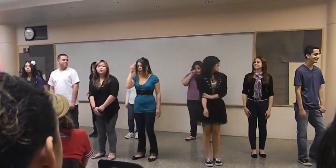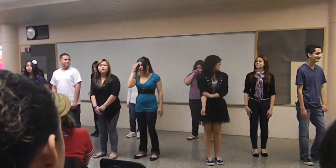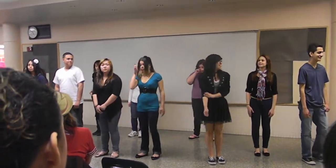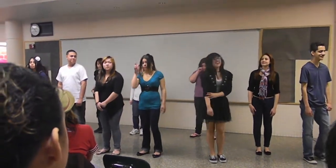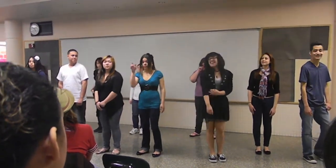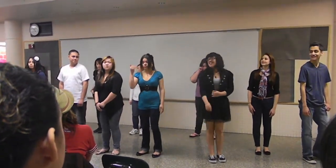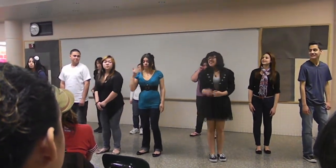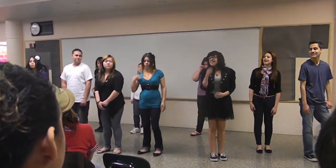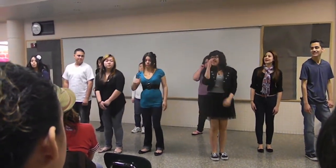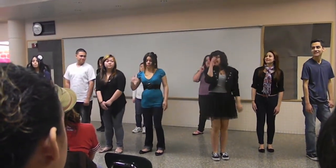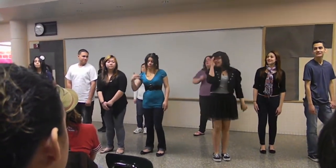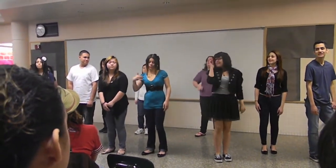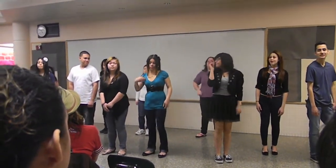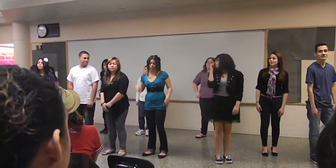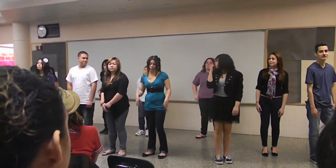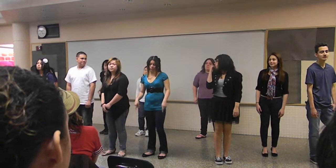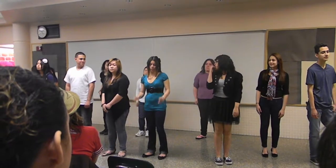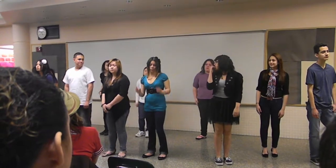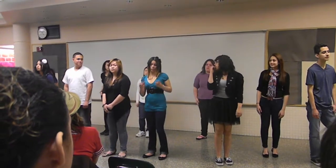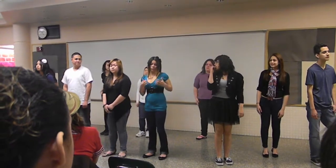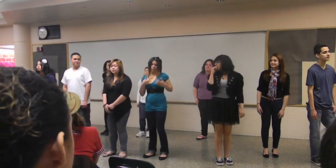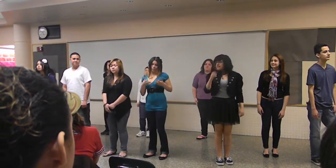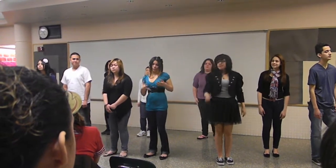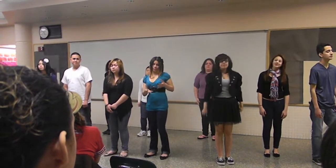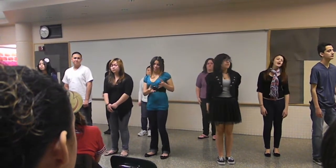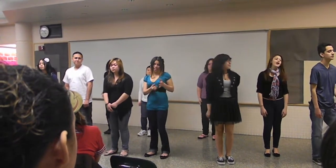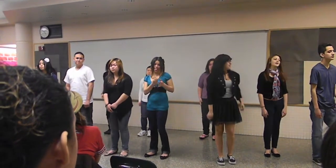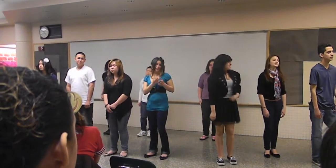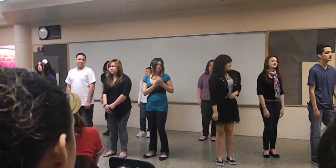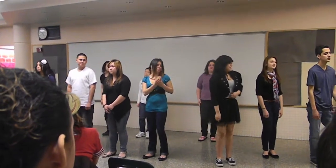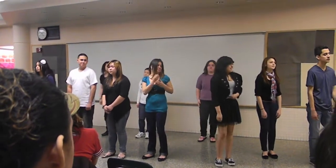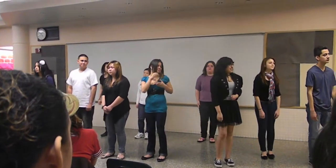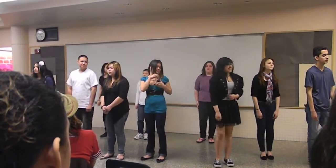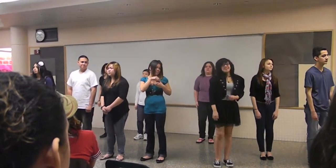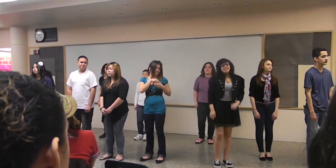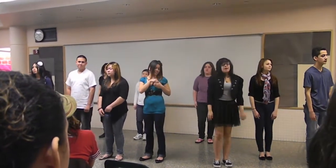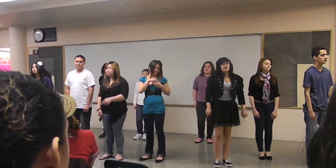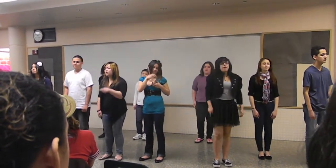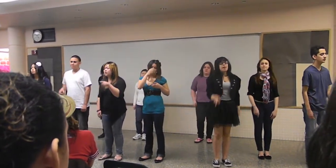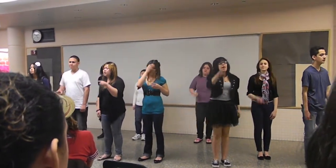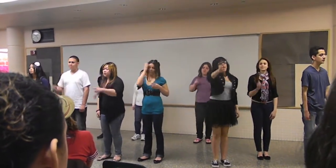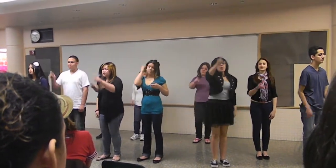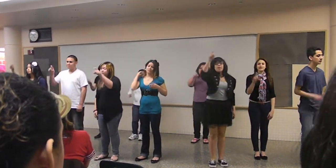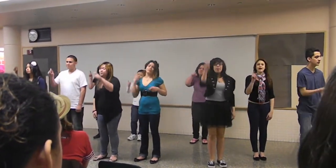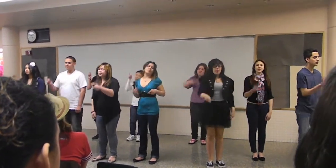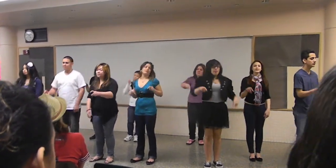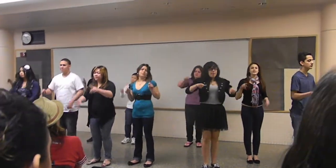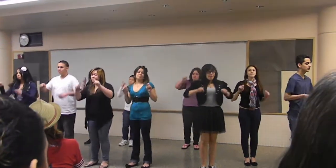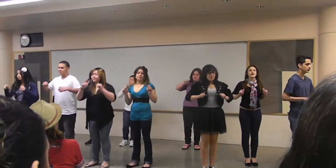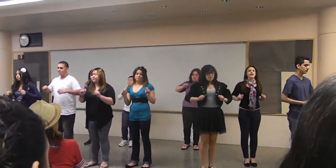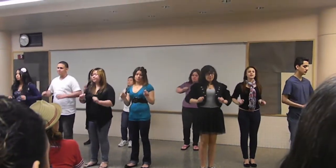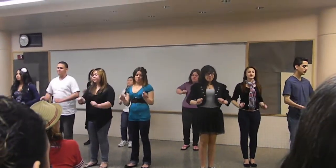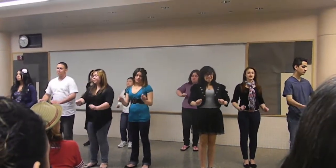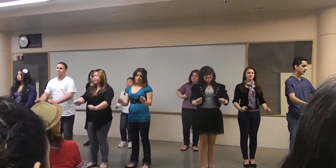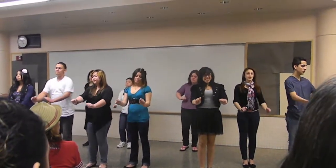You know that there's still a chance for you If there's a spark in you You just gotta ignite